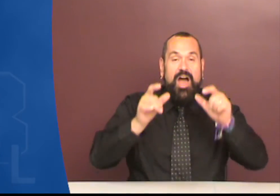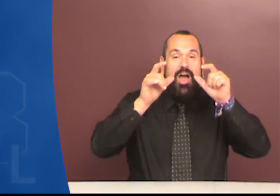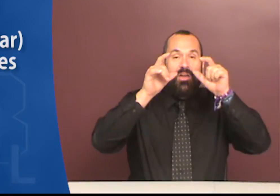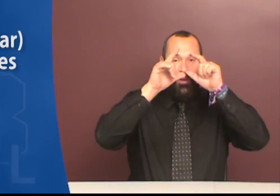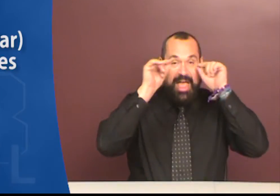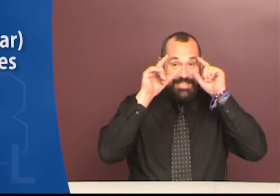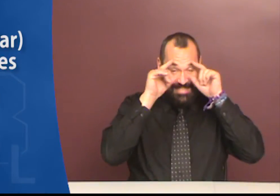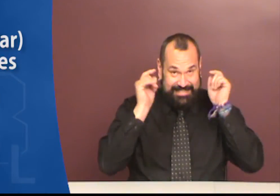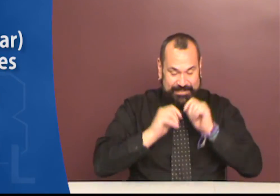Glasses.